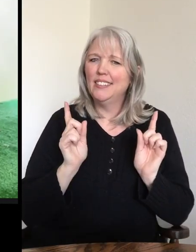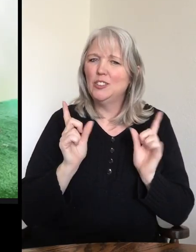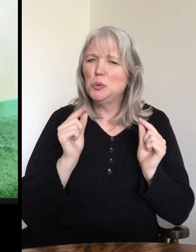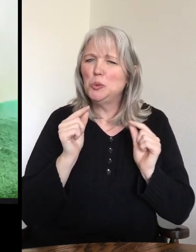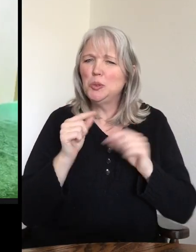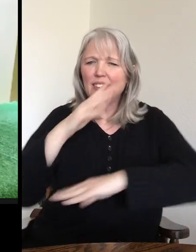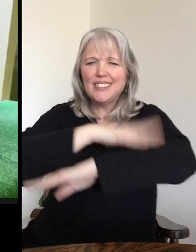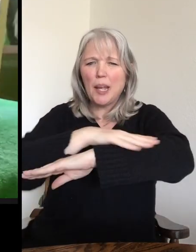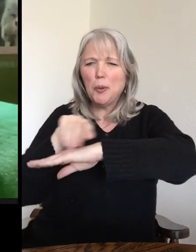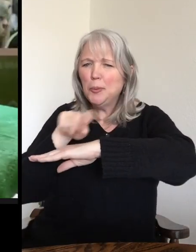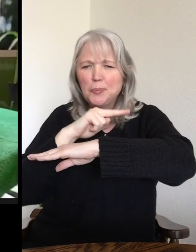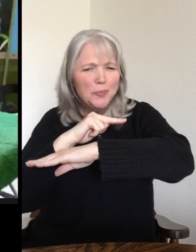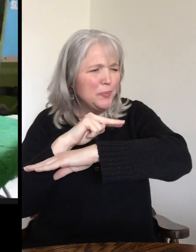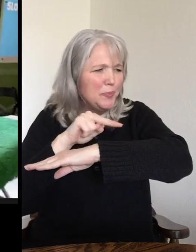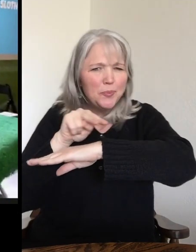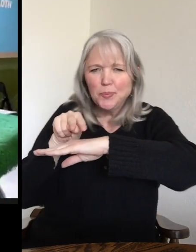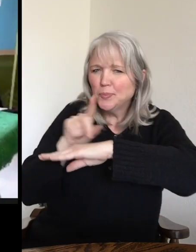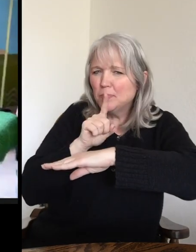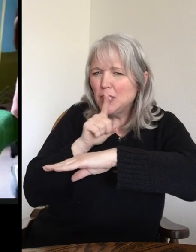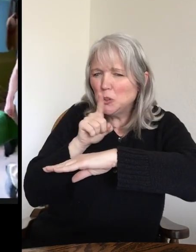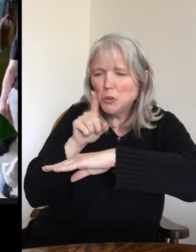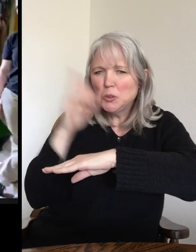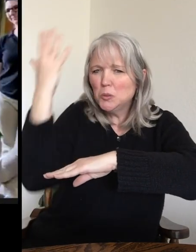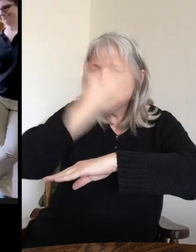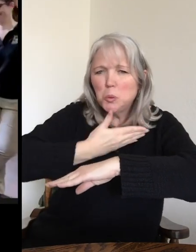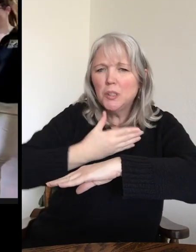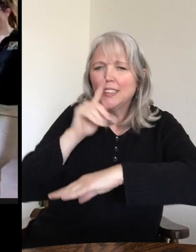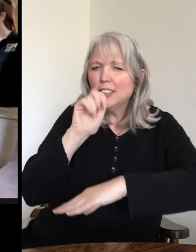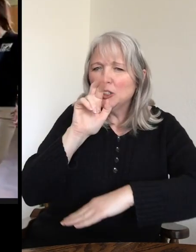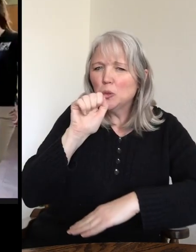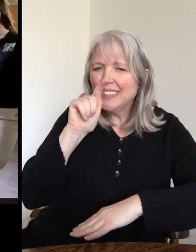take a quick spin around on his table to make sure he did not leave any treats behind.